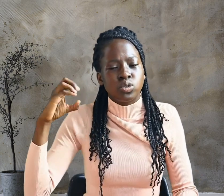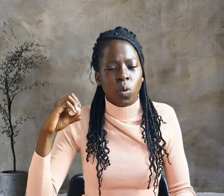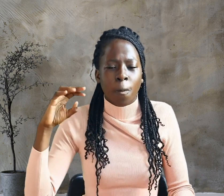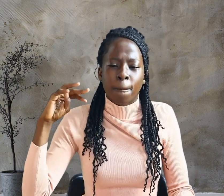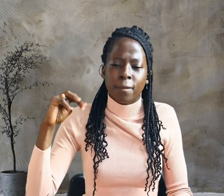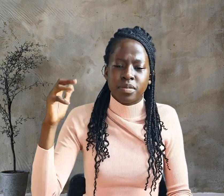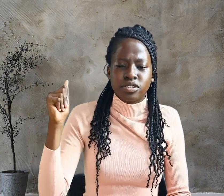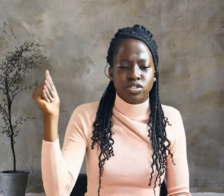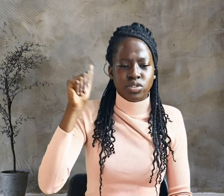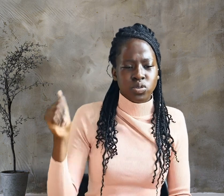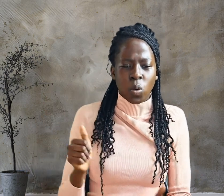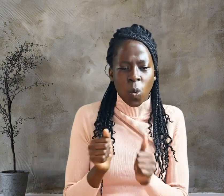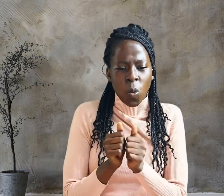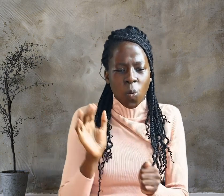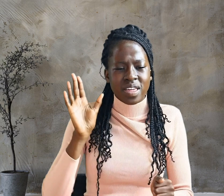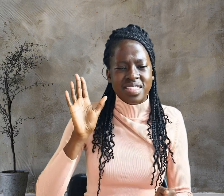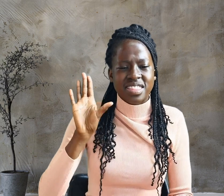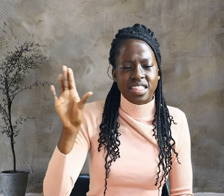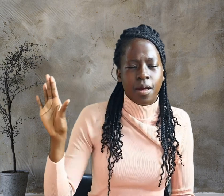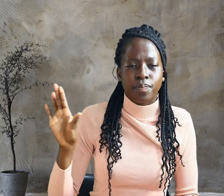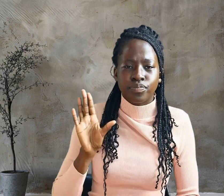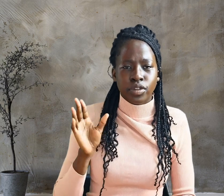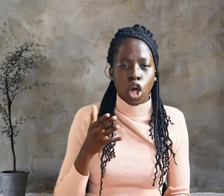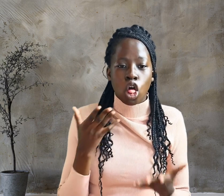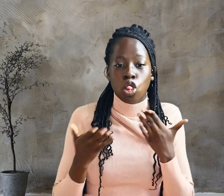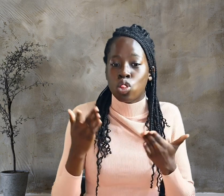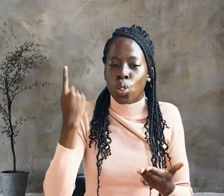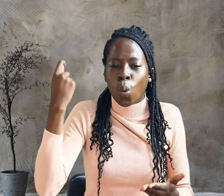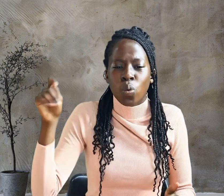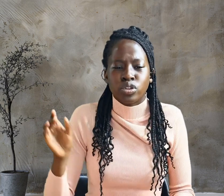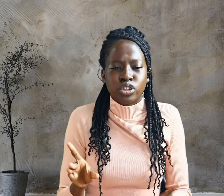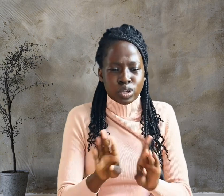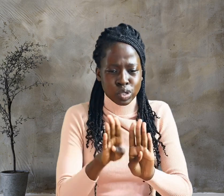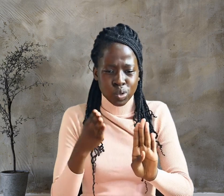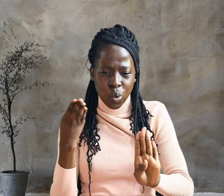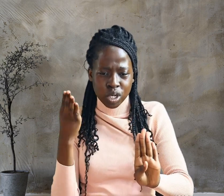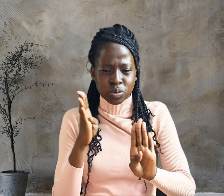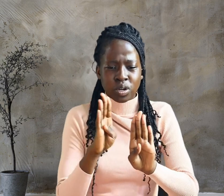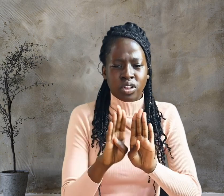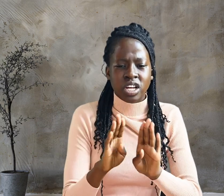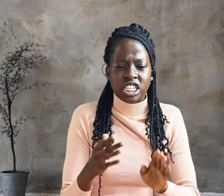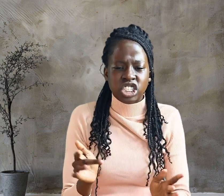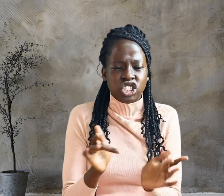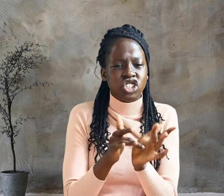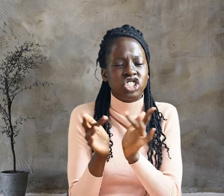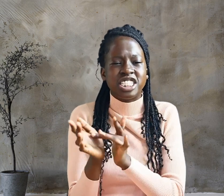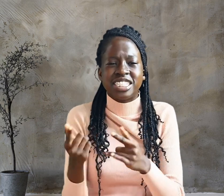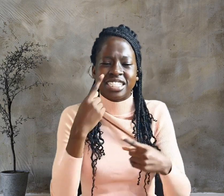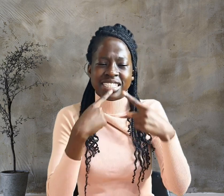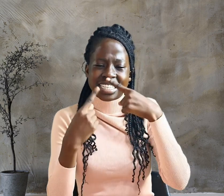Though the doors were locked, Jesus came and stood among them and said,